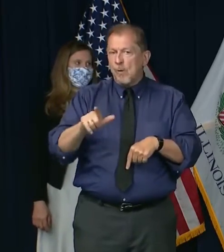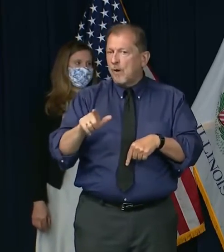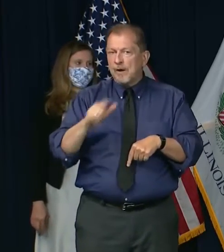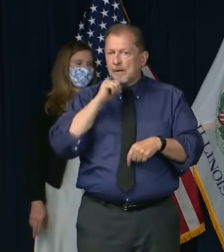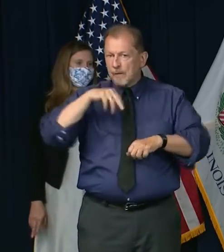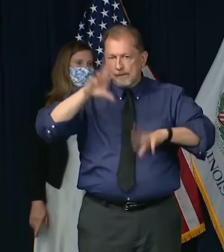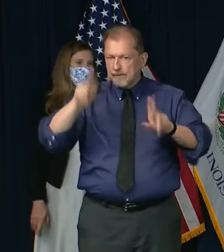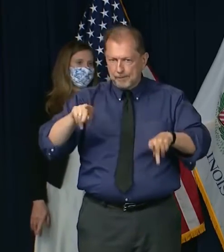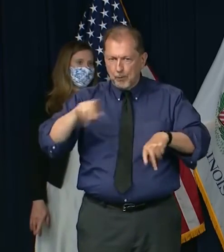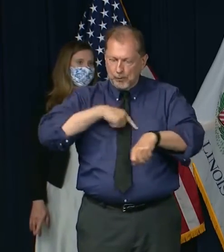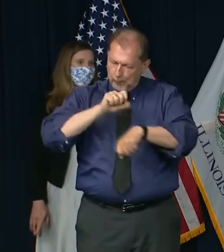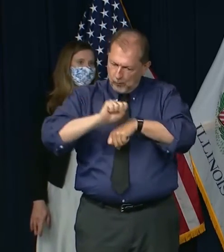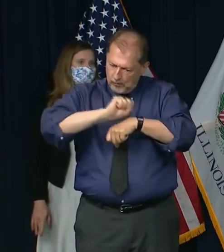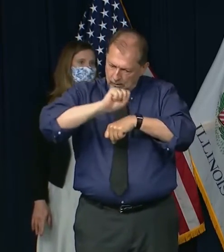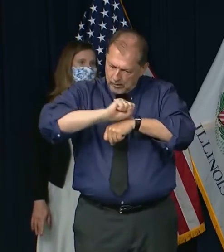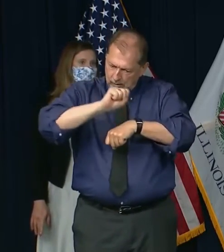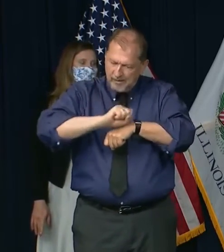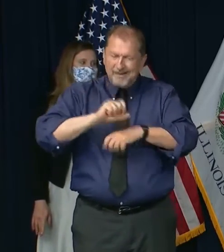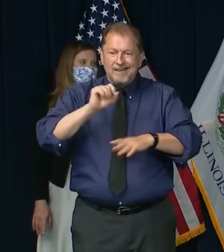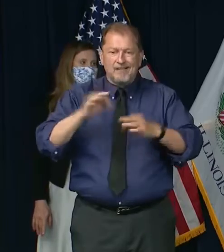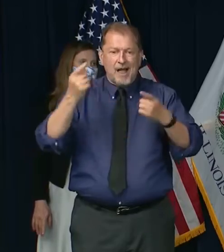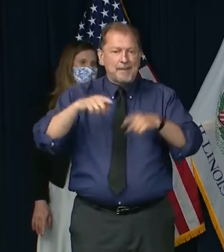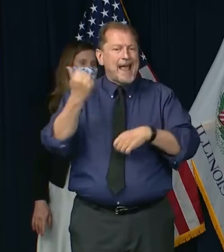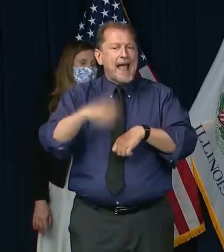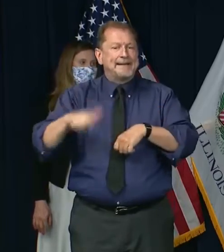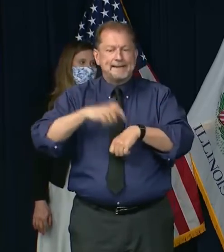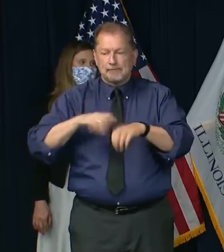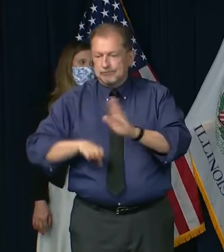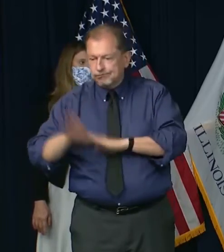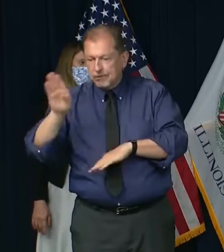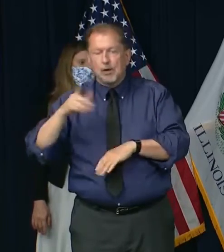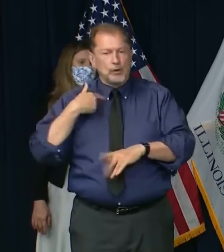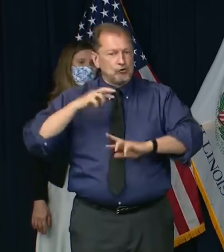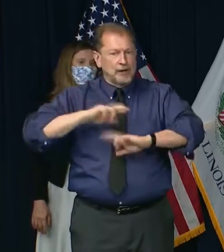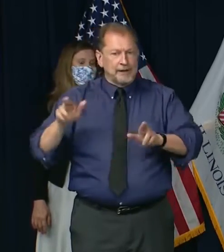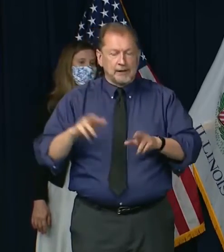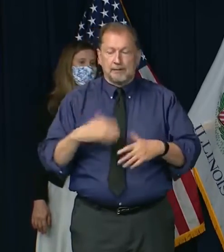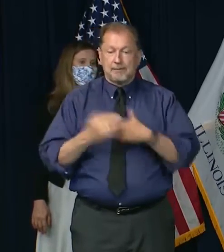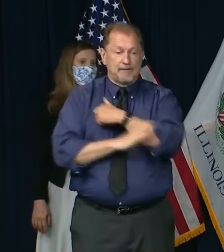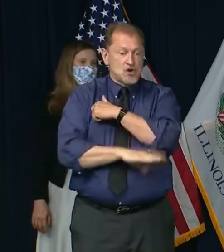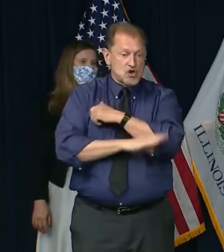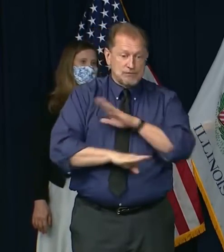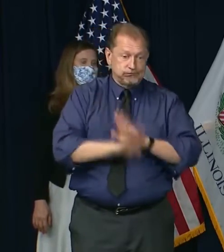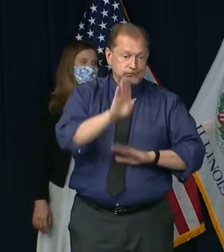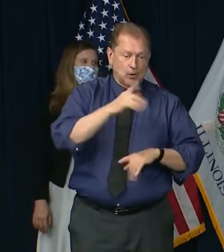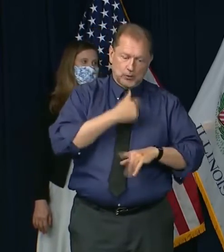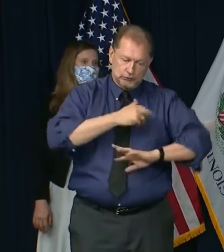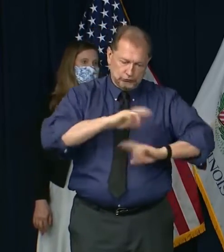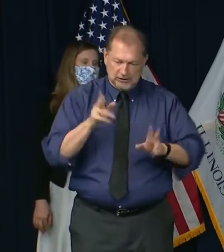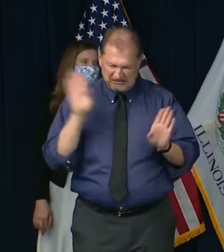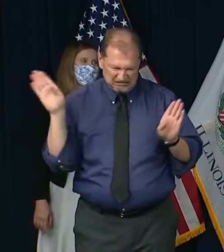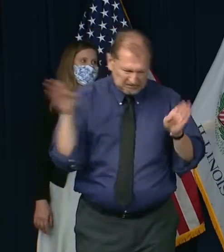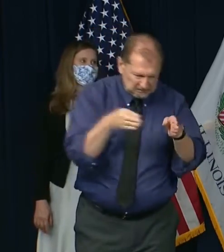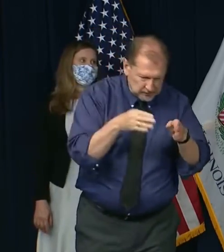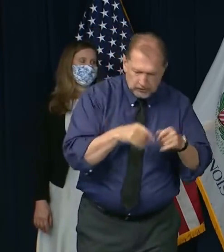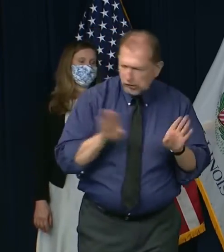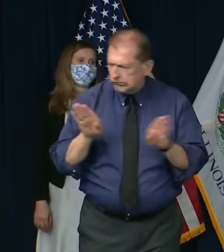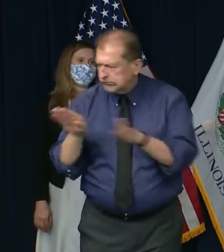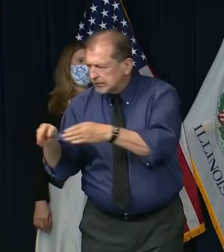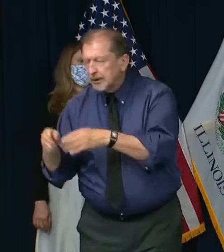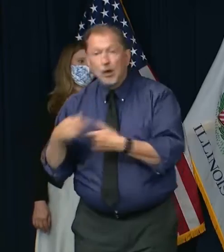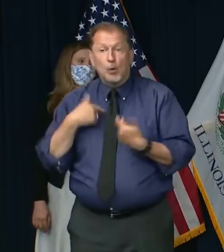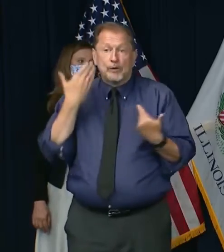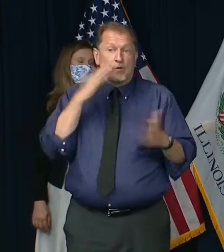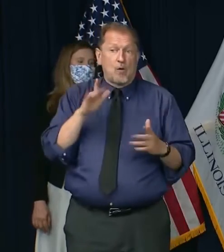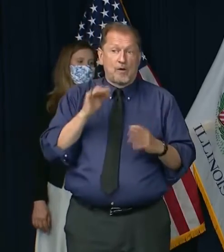potential surge that might take place at any time. People talk about a fall surge, but, you know, nobody really knows if there's going to